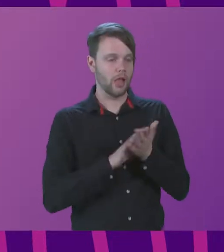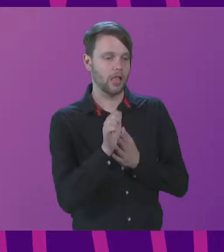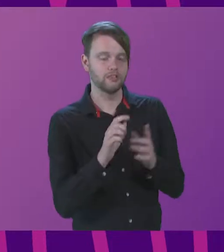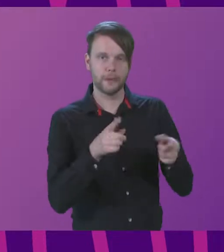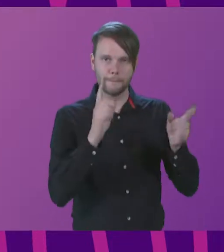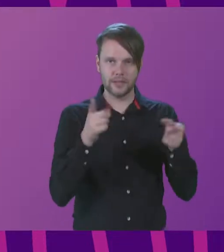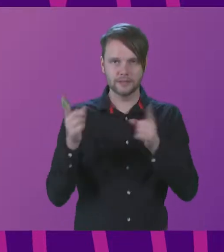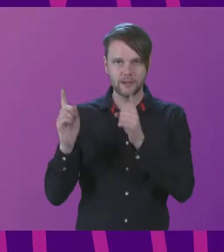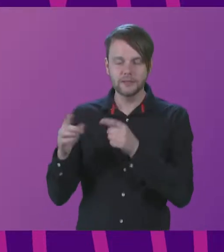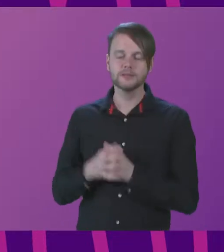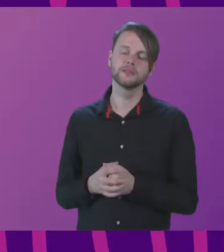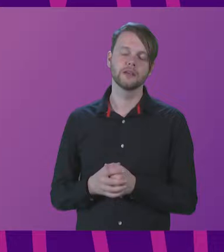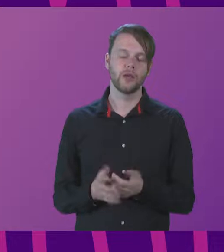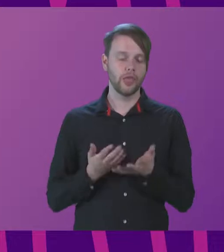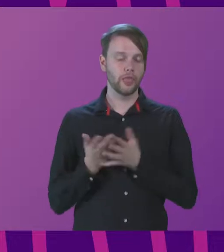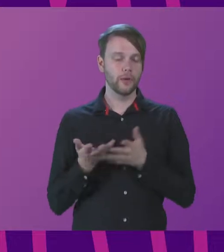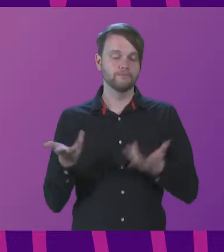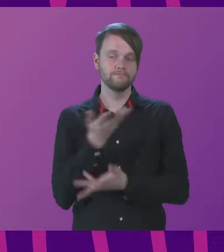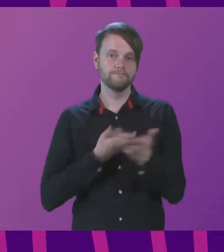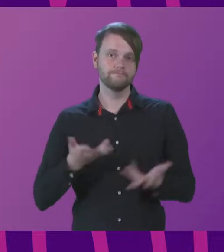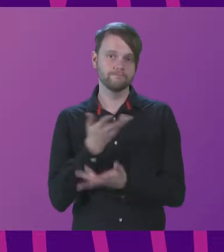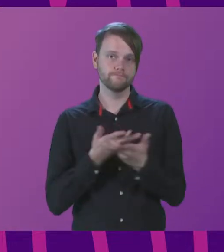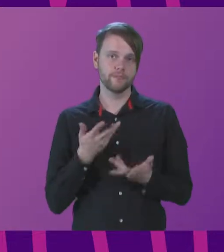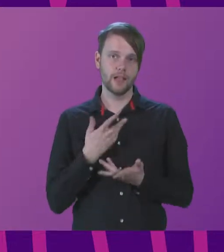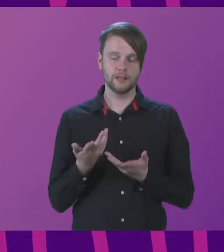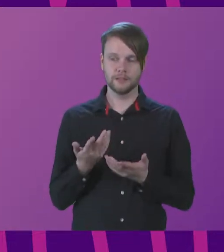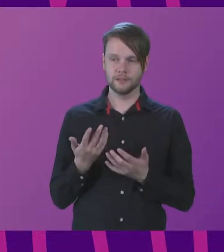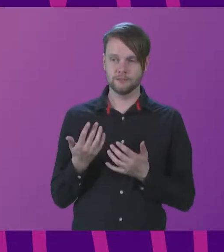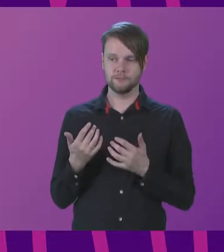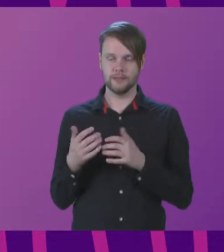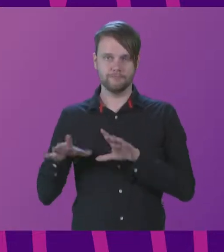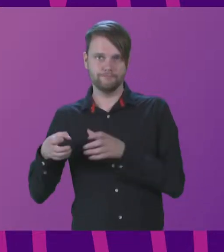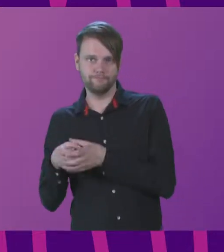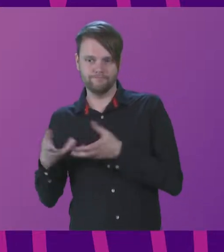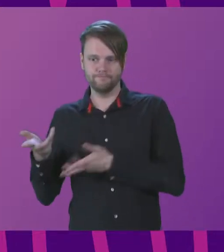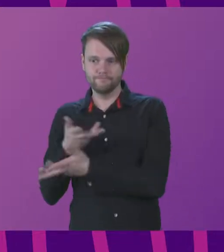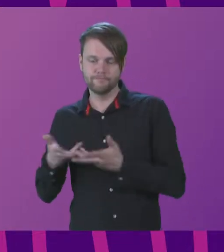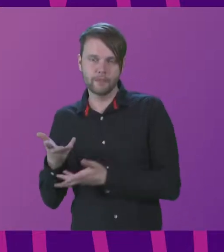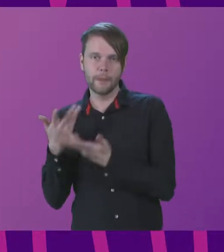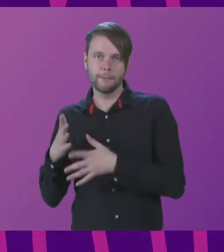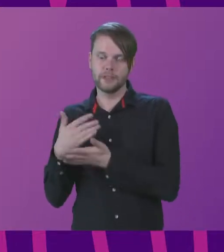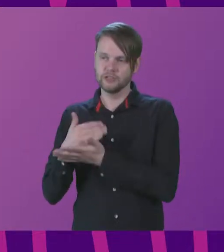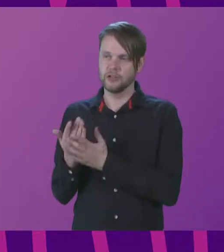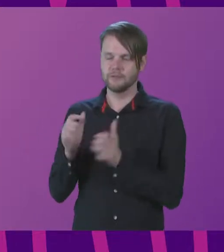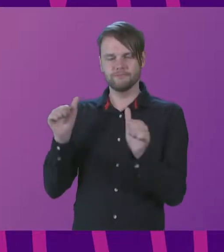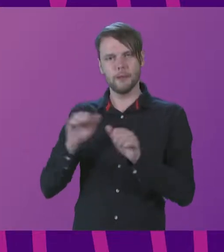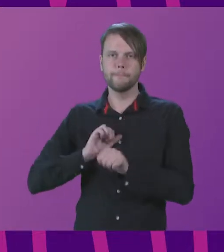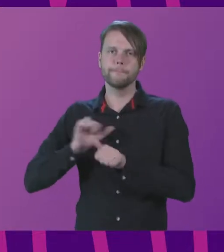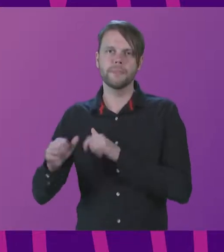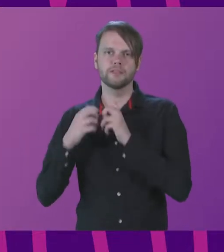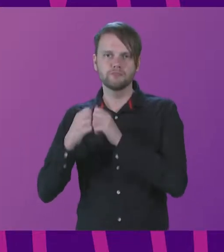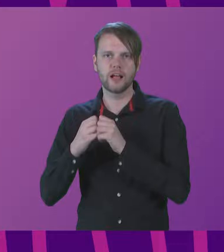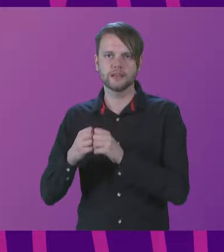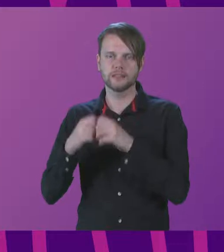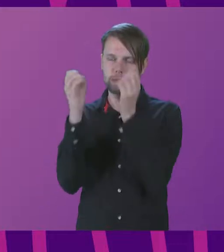who, in discussions at the margins of this important meeting, have been sharing best practice, imaginative